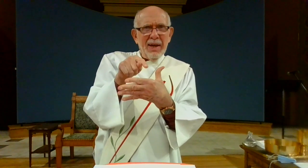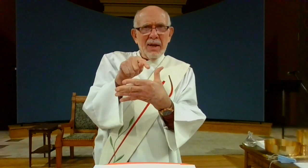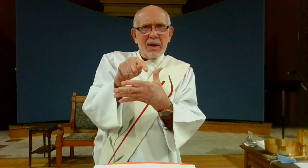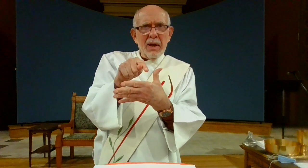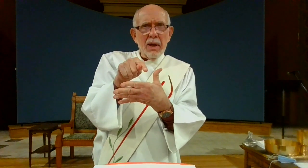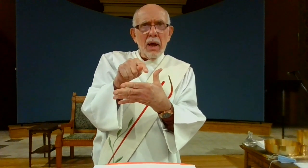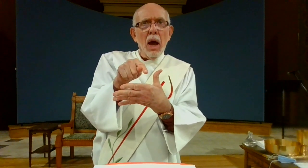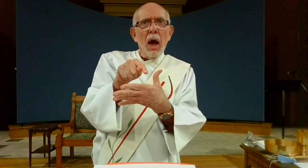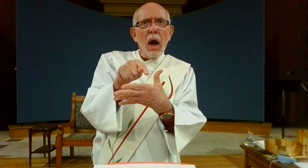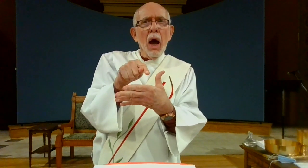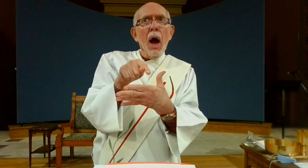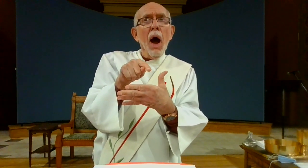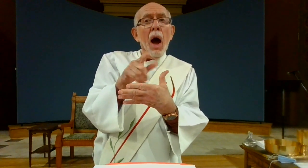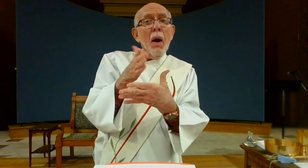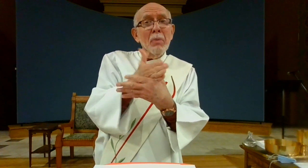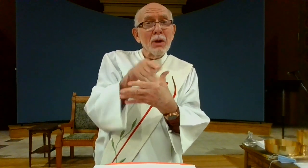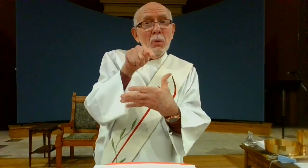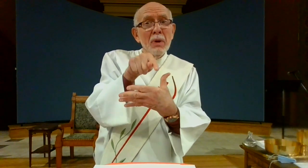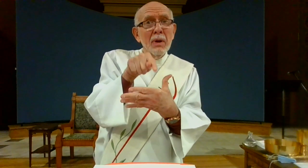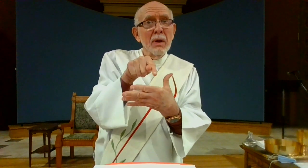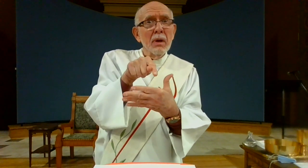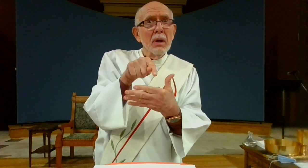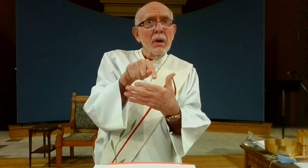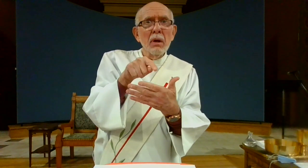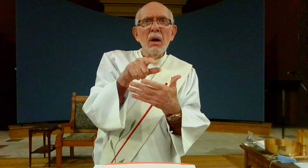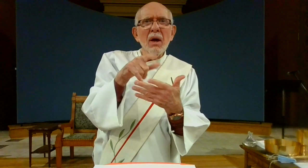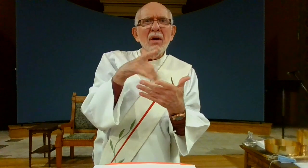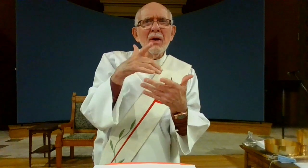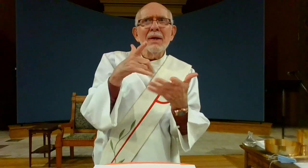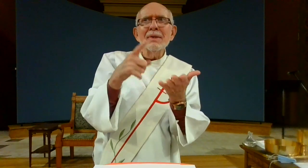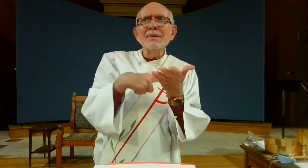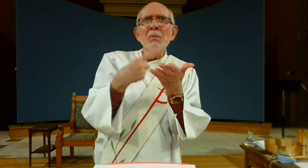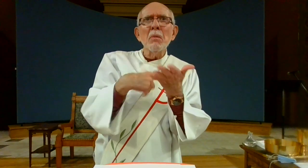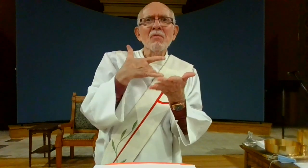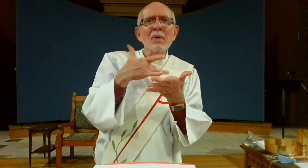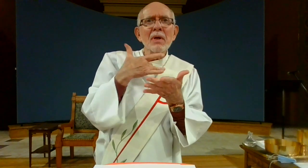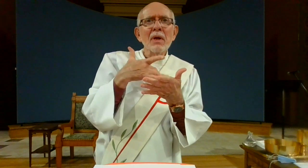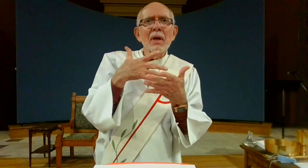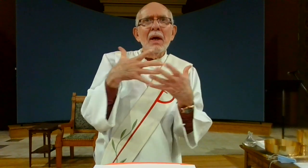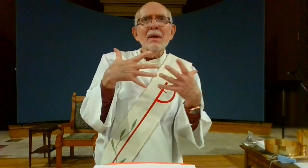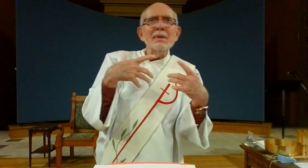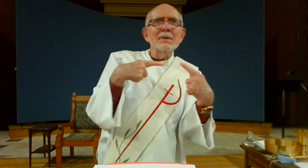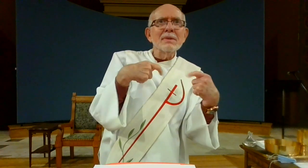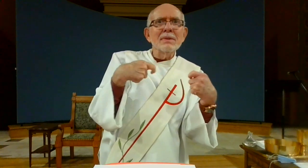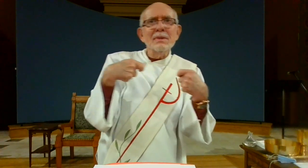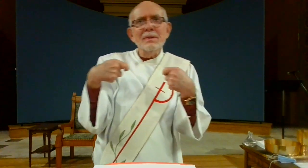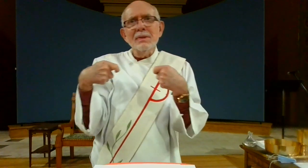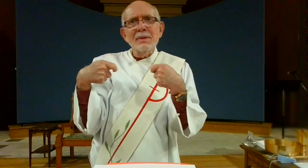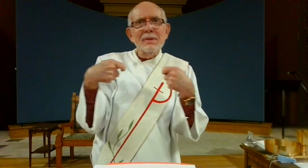You're in between right now In between the Ascension and Pentecost there's some